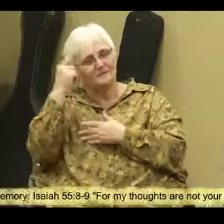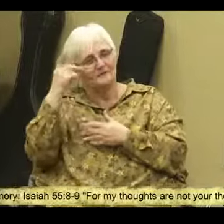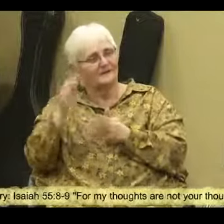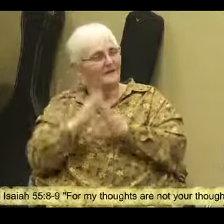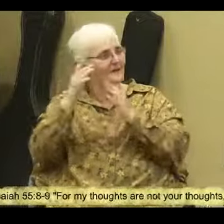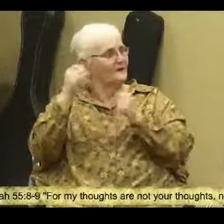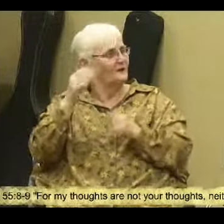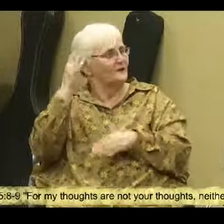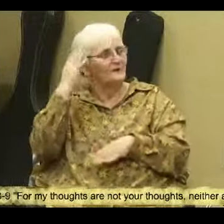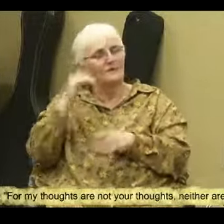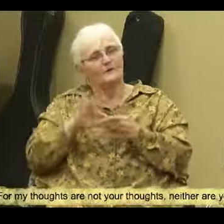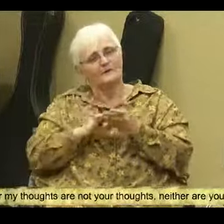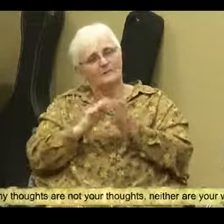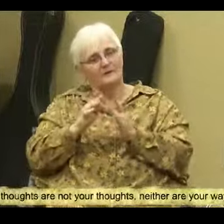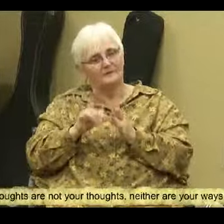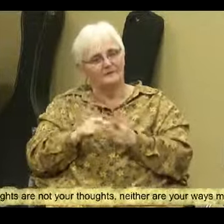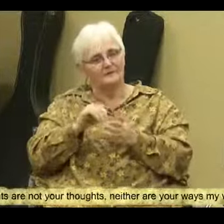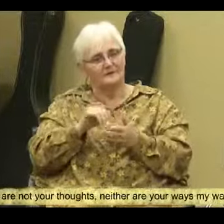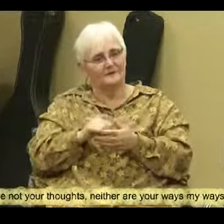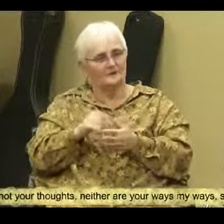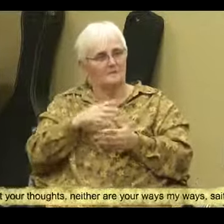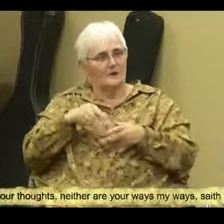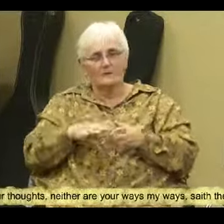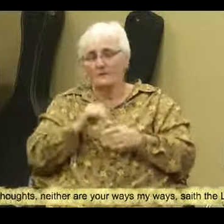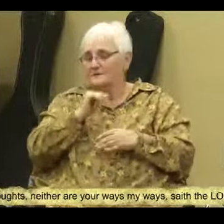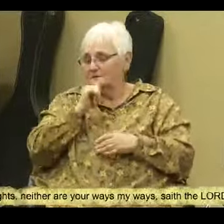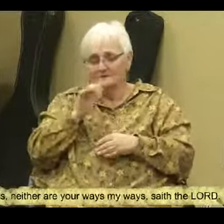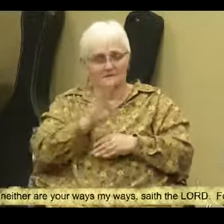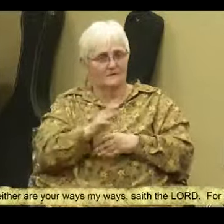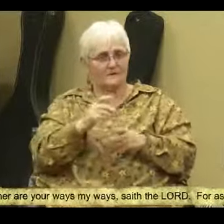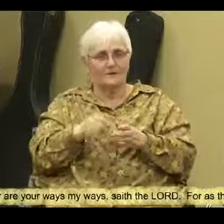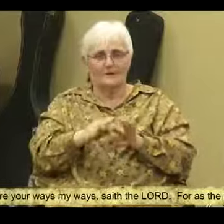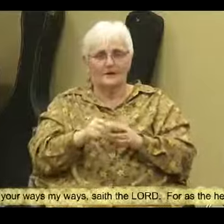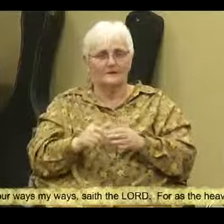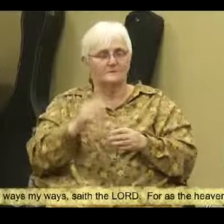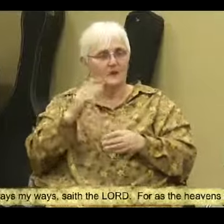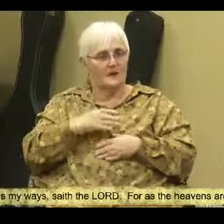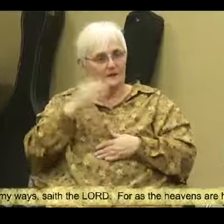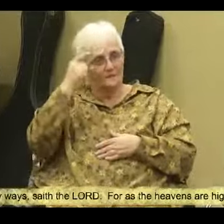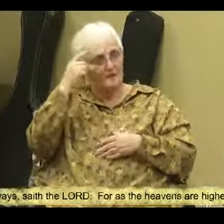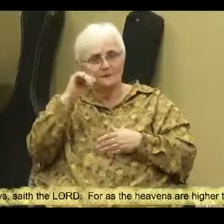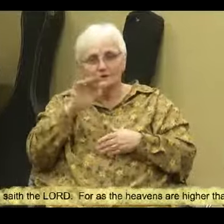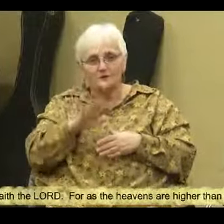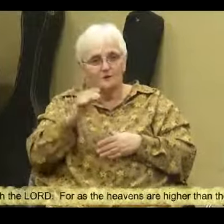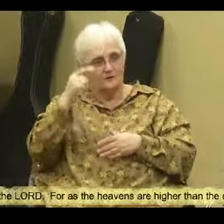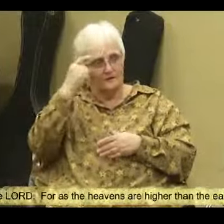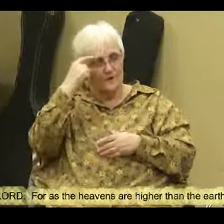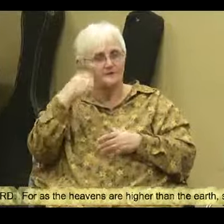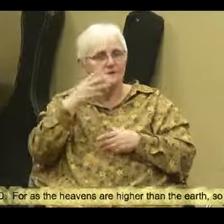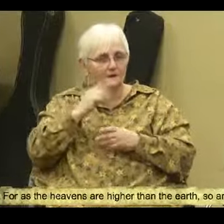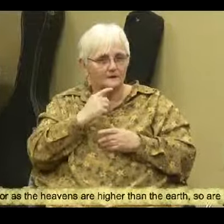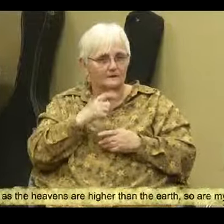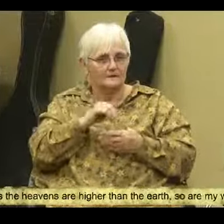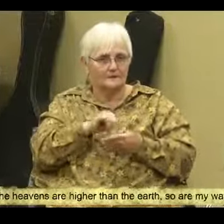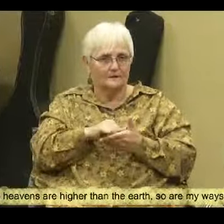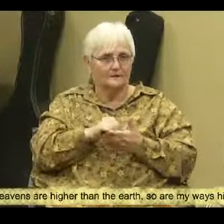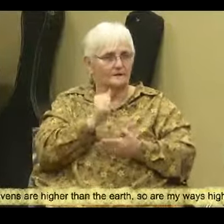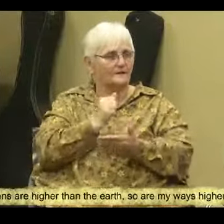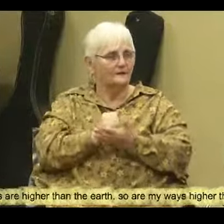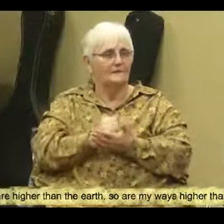And, you know, the Bible says, My ways are not your ways. My thoughts are not your thoughts. Hallelujah. Amen. That's